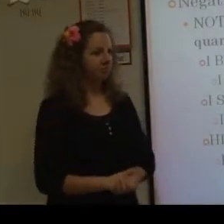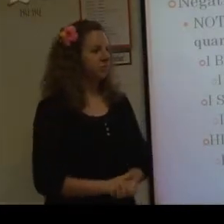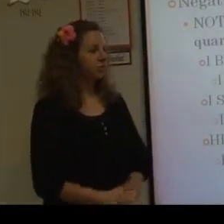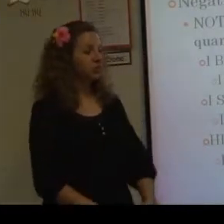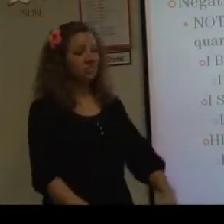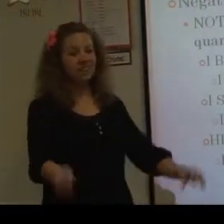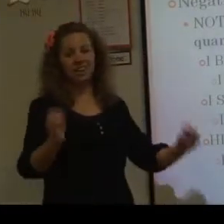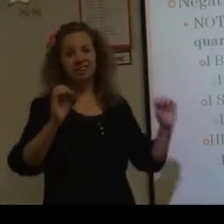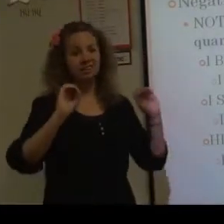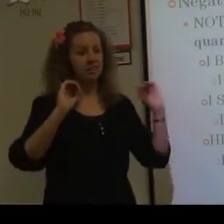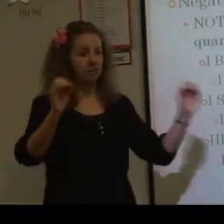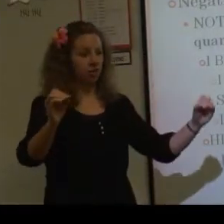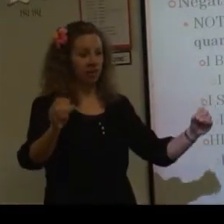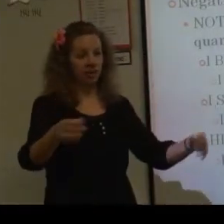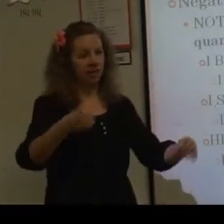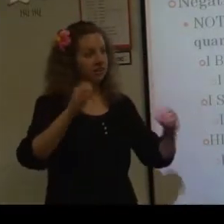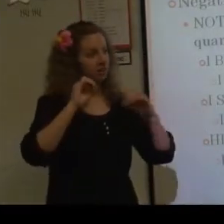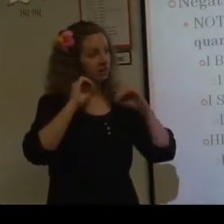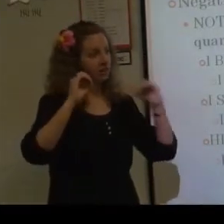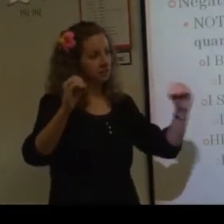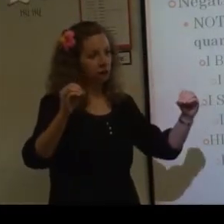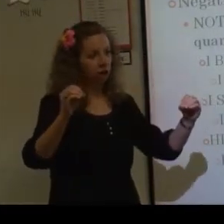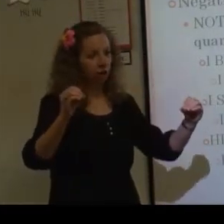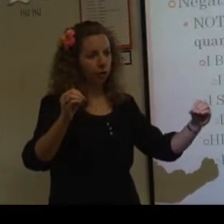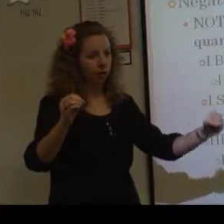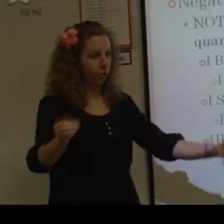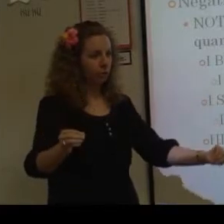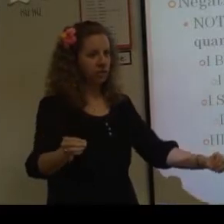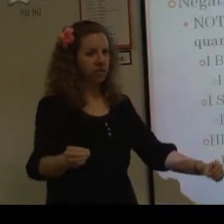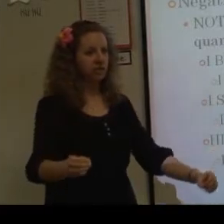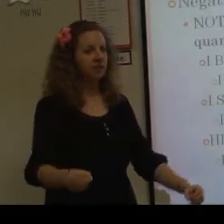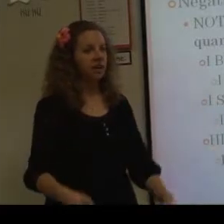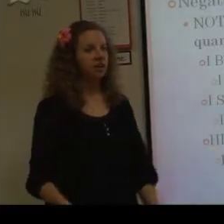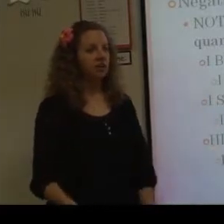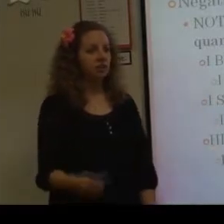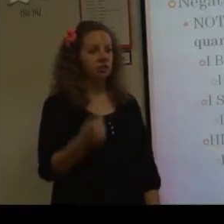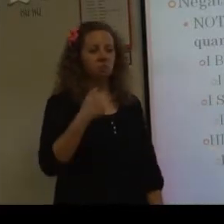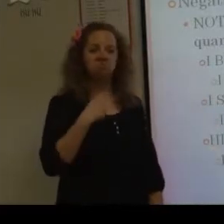So this is like zero. Like, I saw zero quantity of that. So.